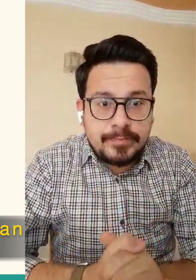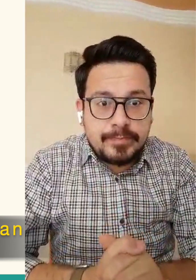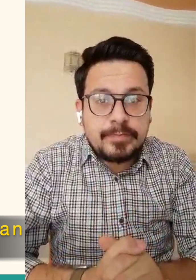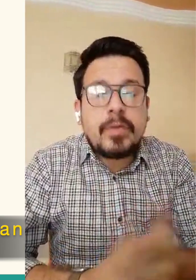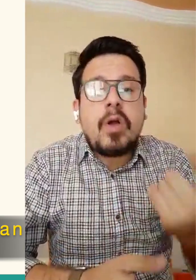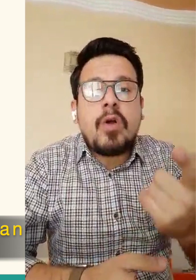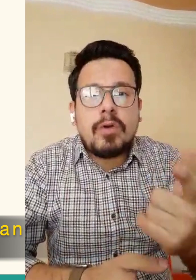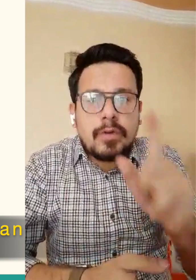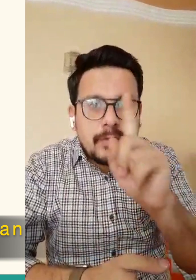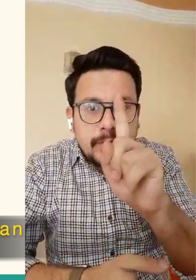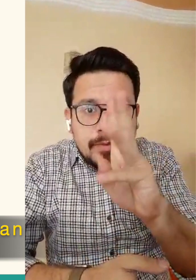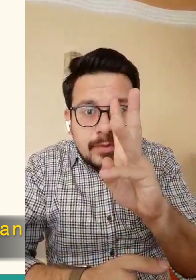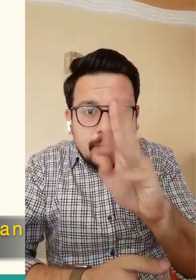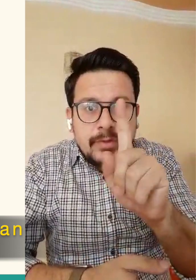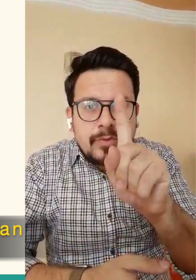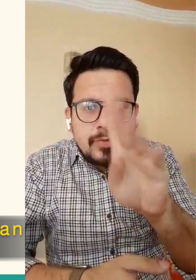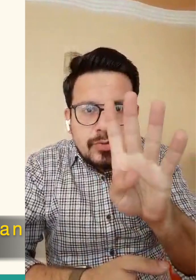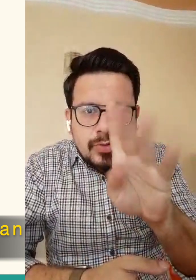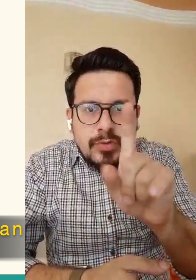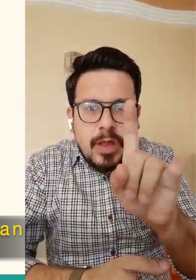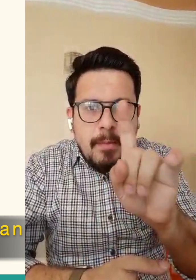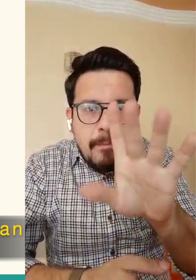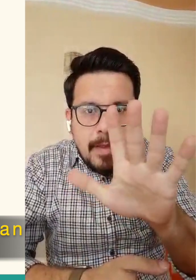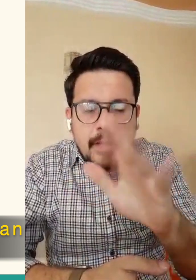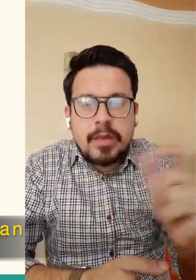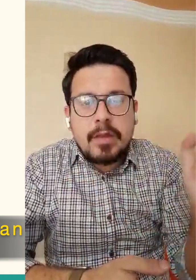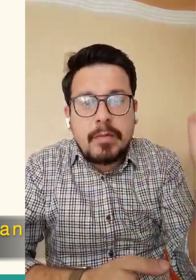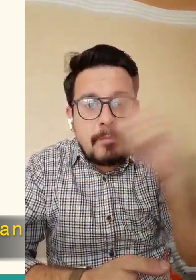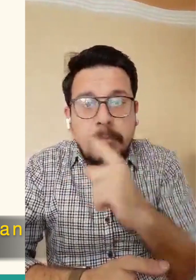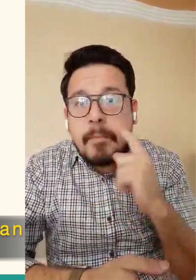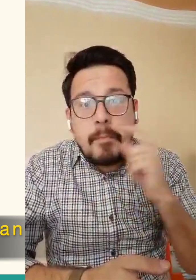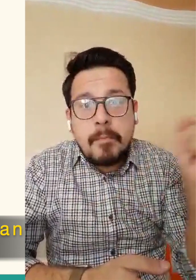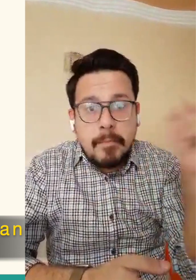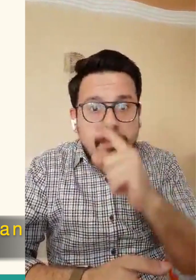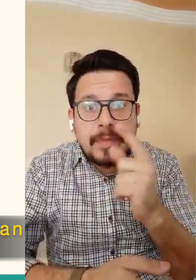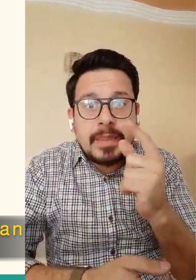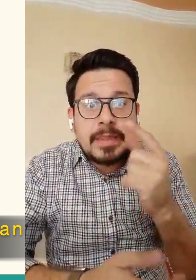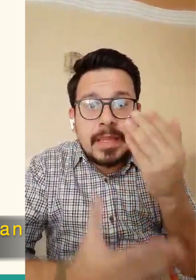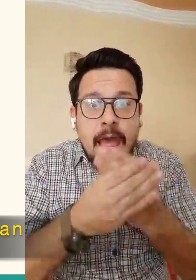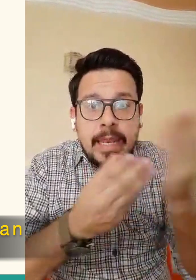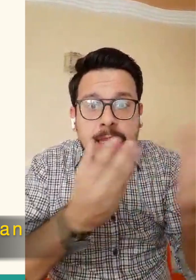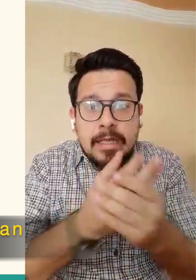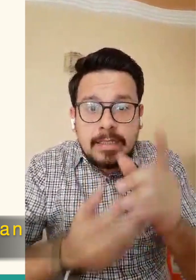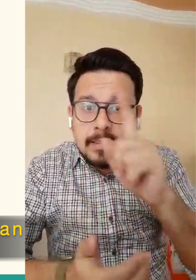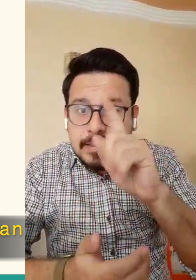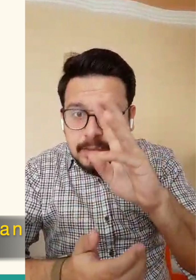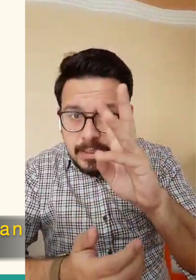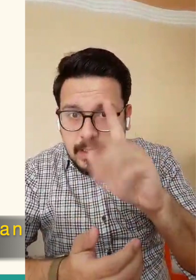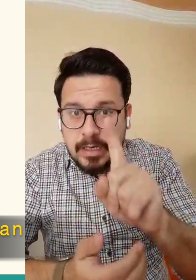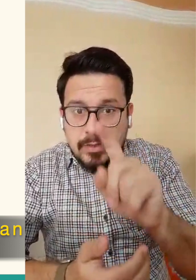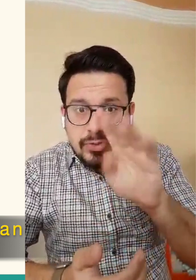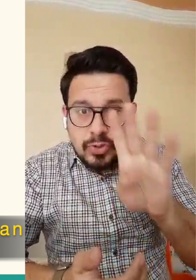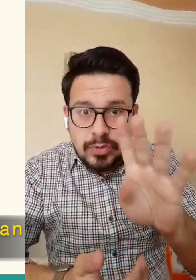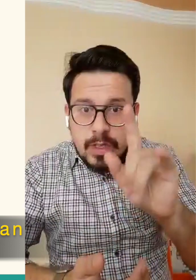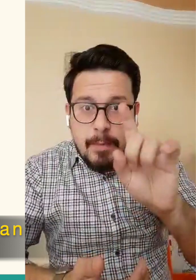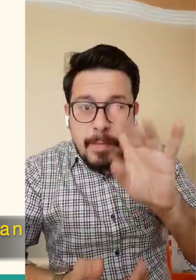Fast the white days, 13th, 14th and 15th of each